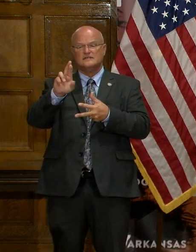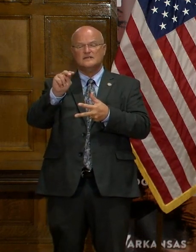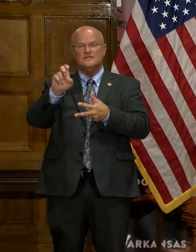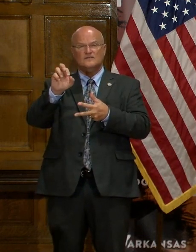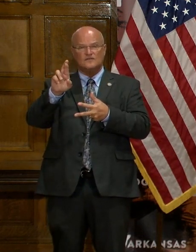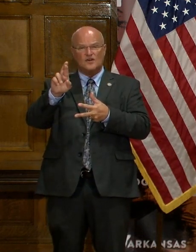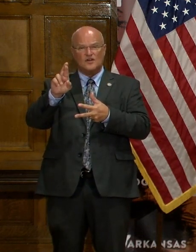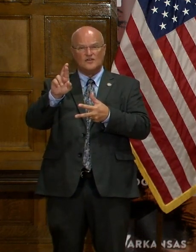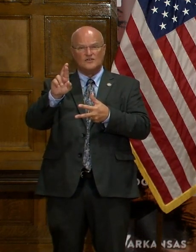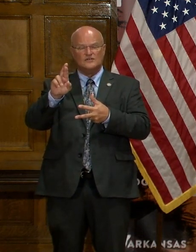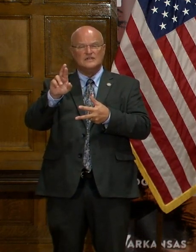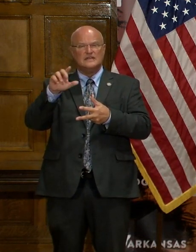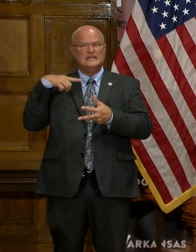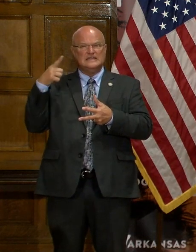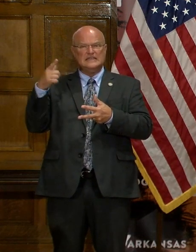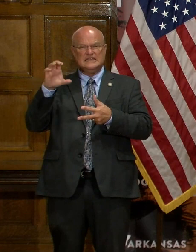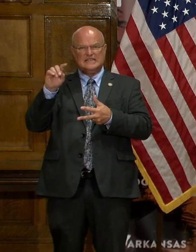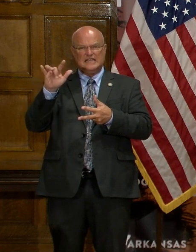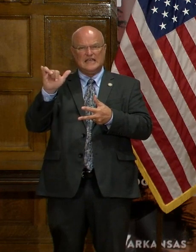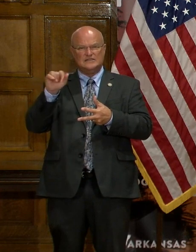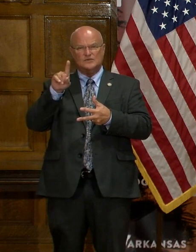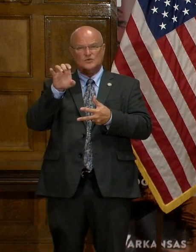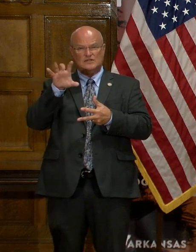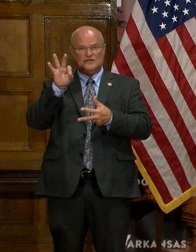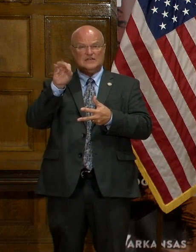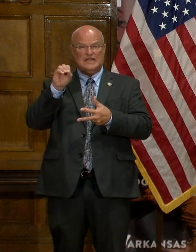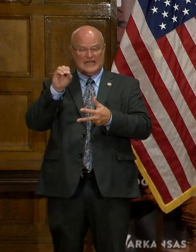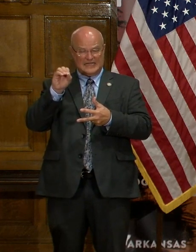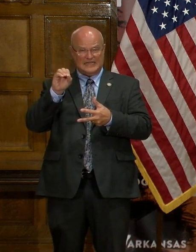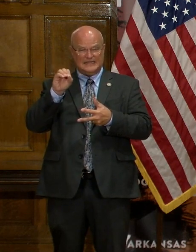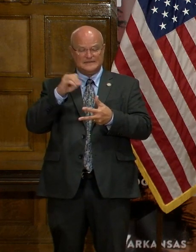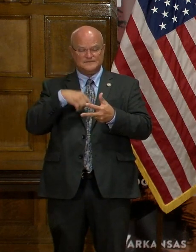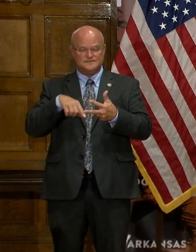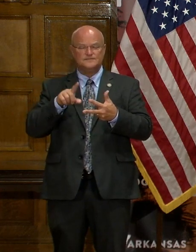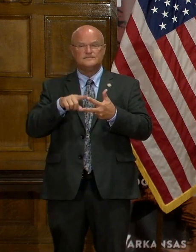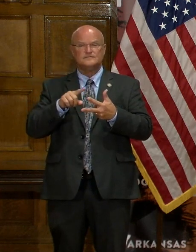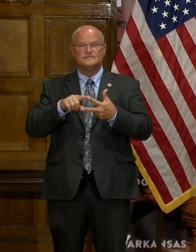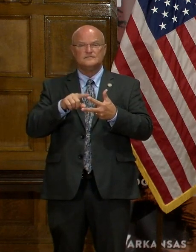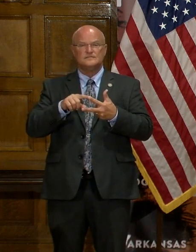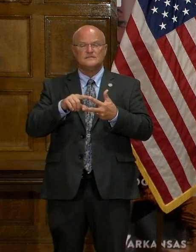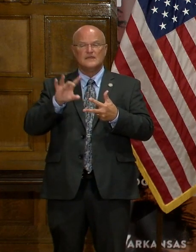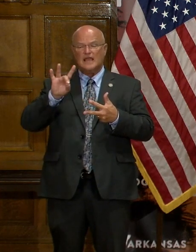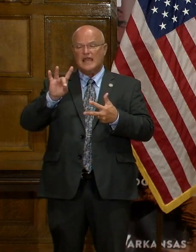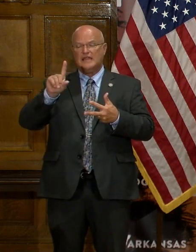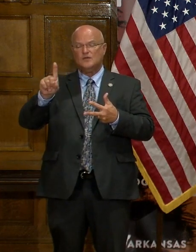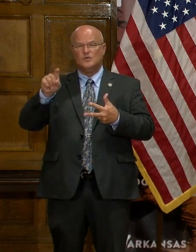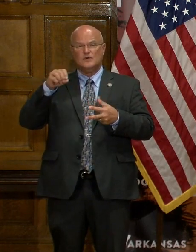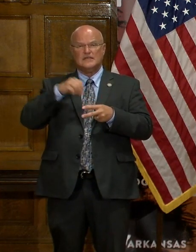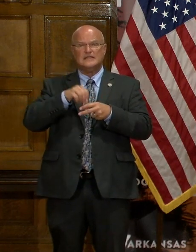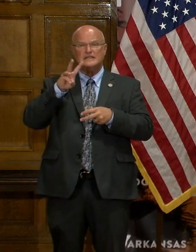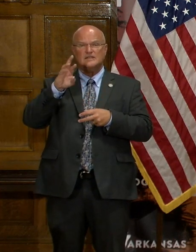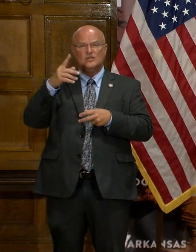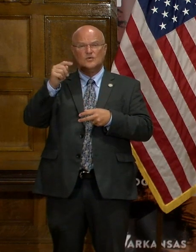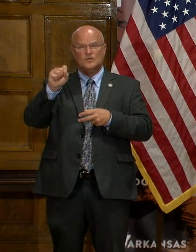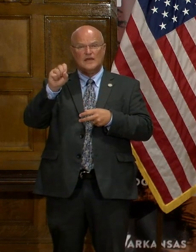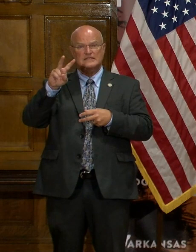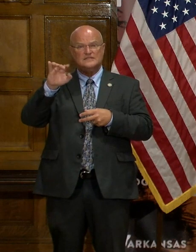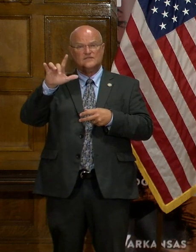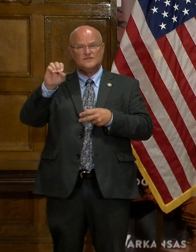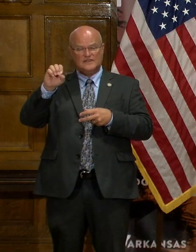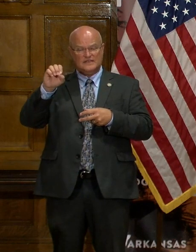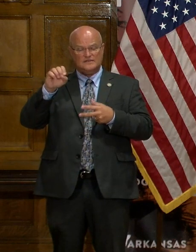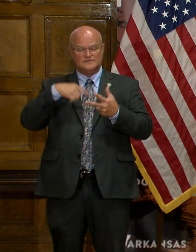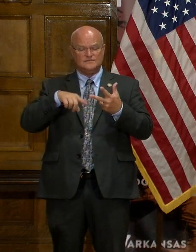in Lincoln County with 190 active cases, 81 cases at the Wrightsville unit in Pulaski County,